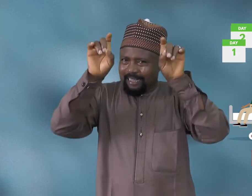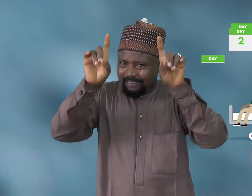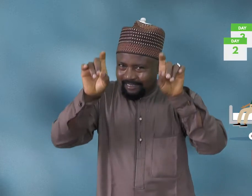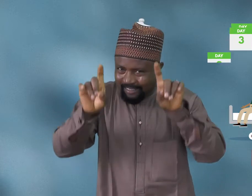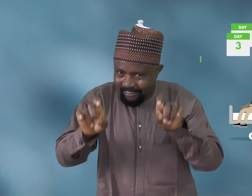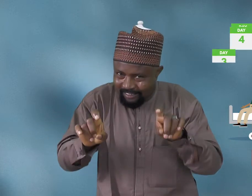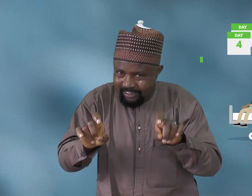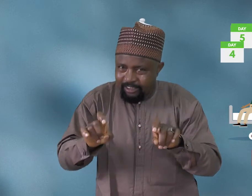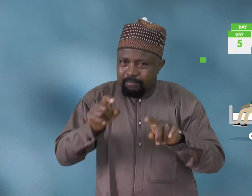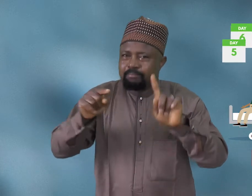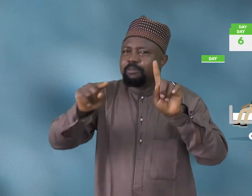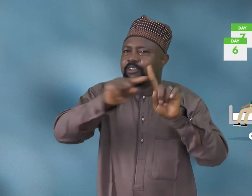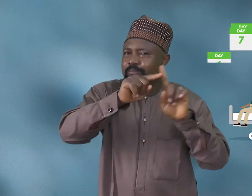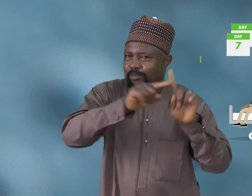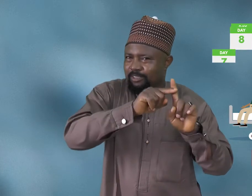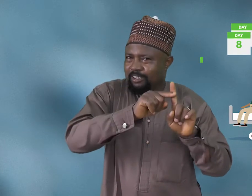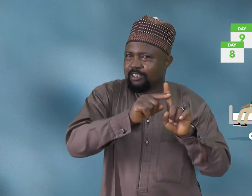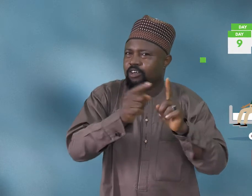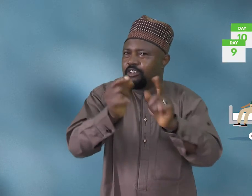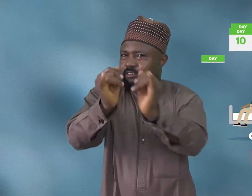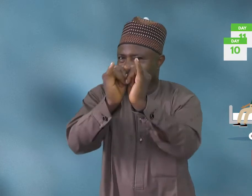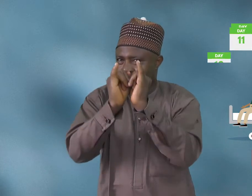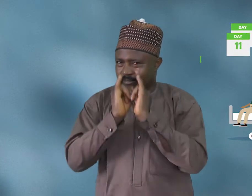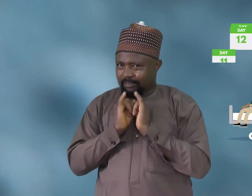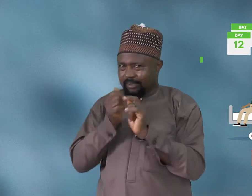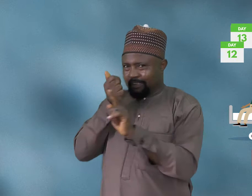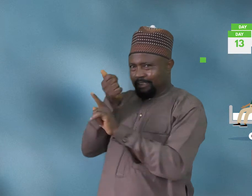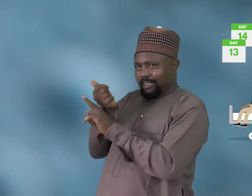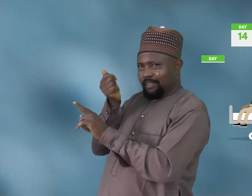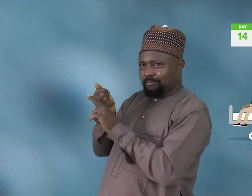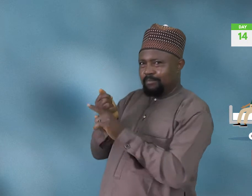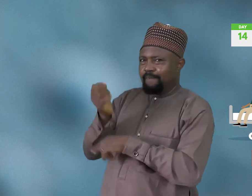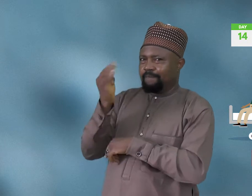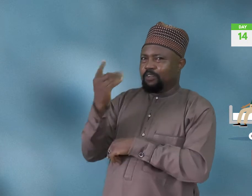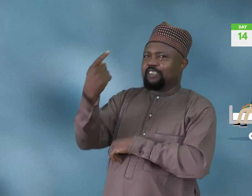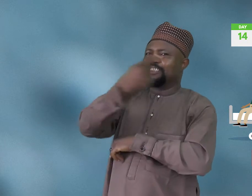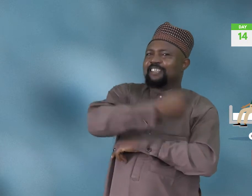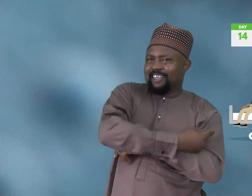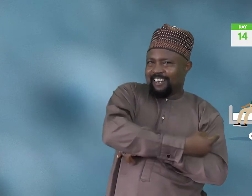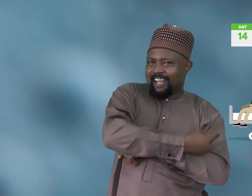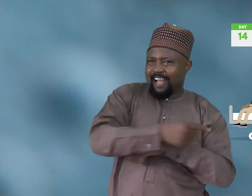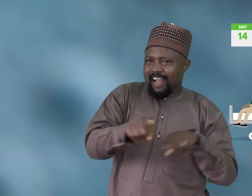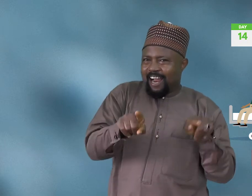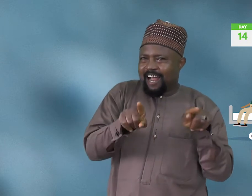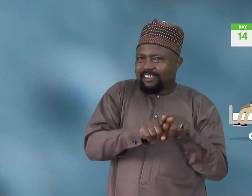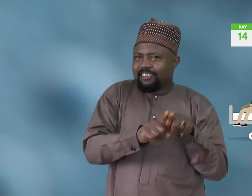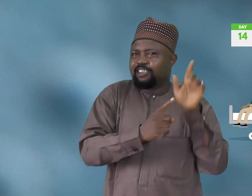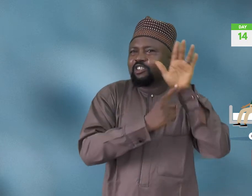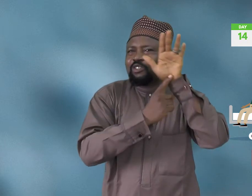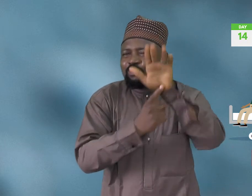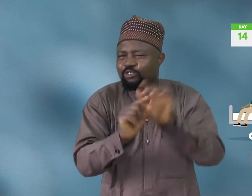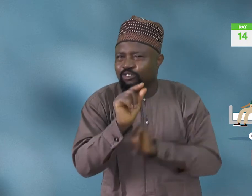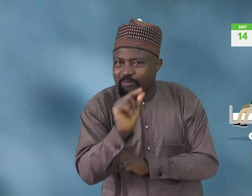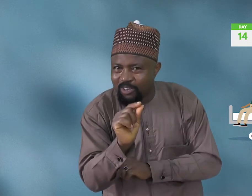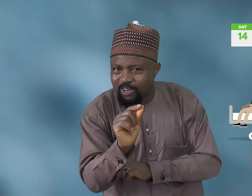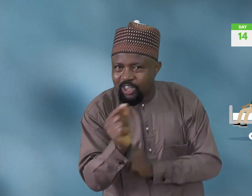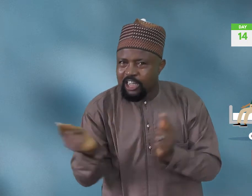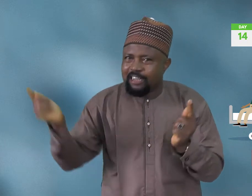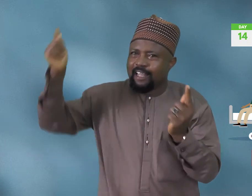for people who have tested positive but look and feel healthy to be isolated for up to 14 days even if they show only mild or no symptoms